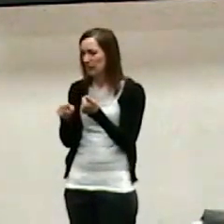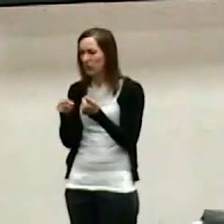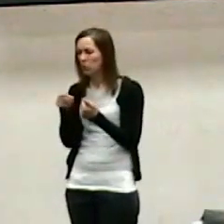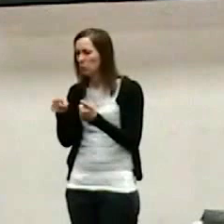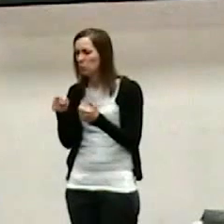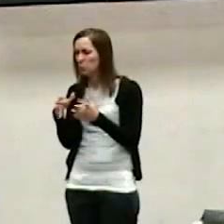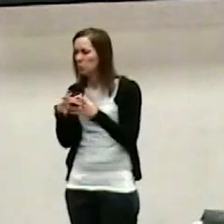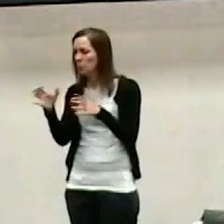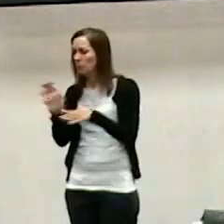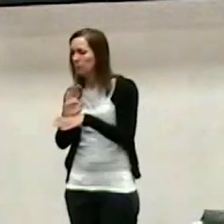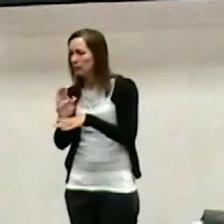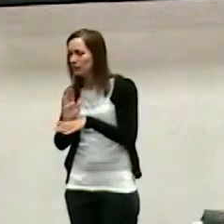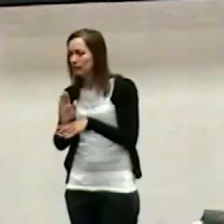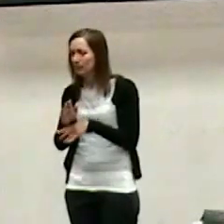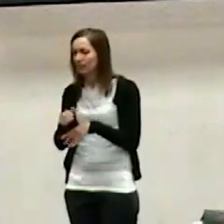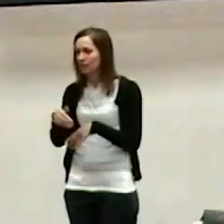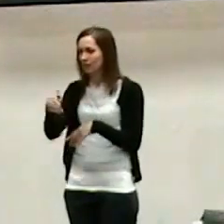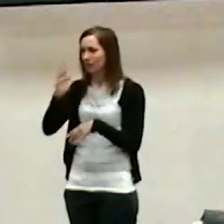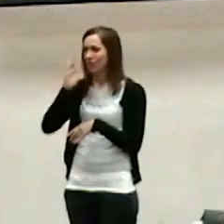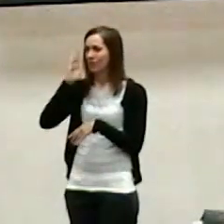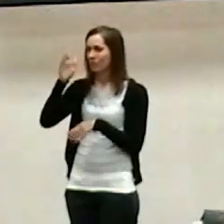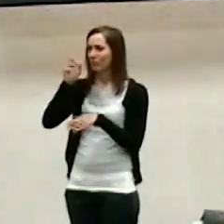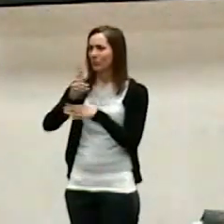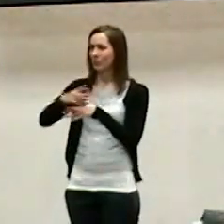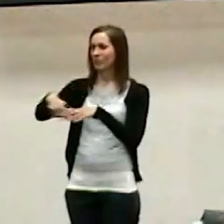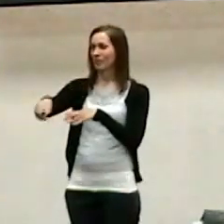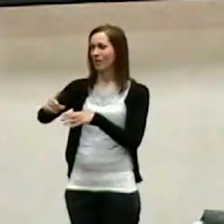God will use them to give you the challenge right back.